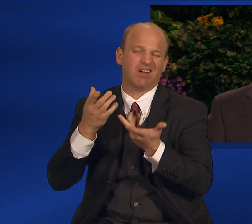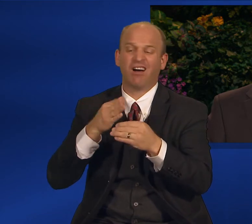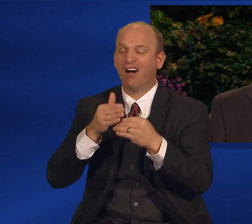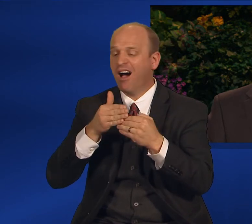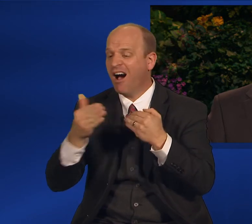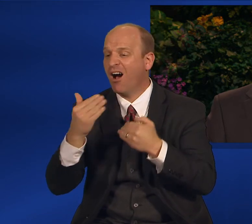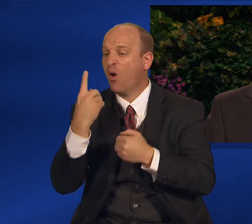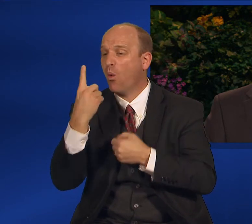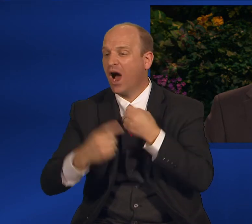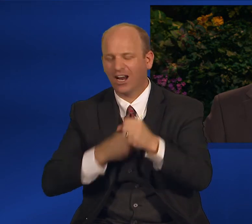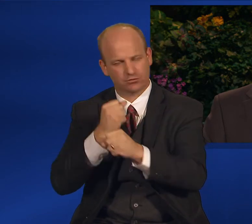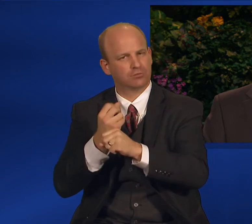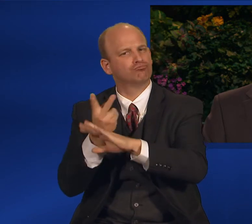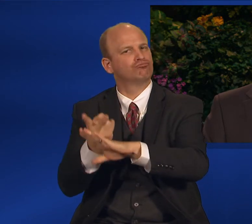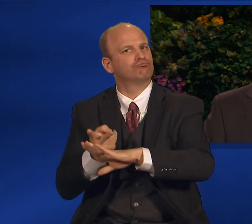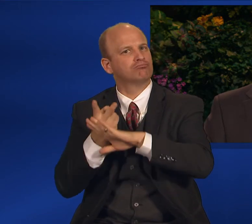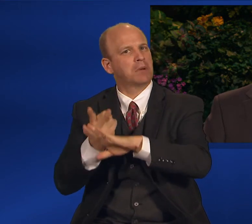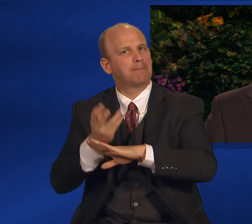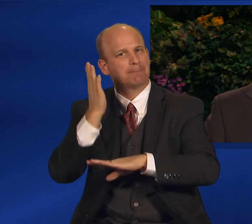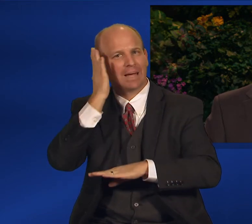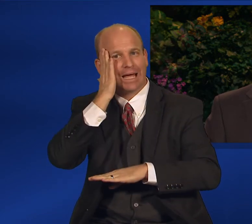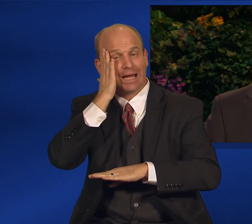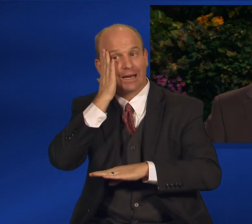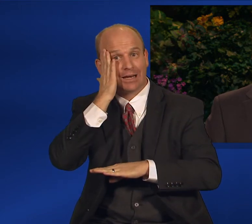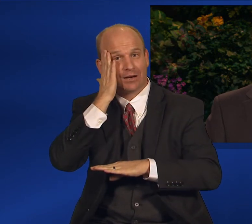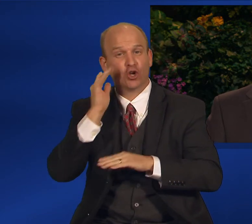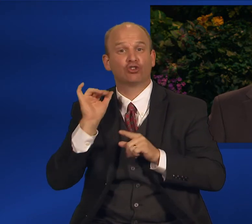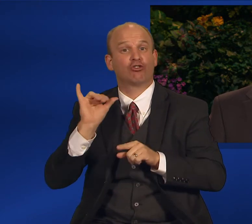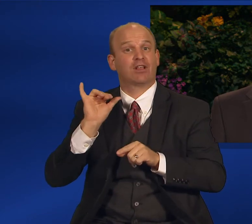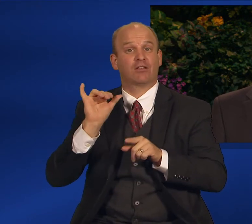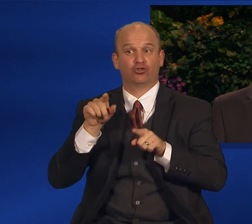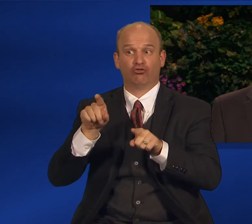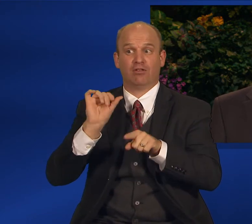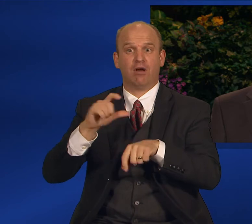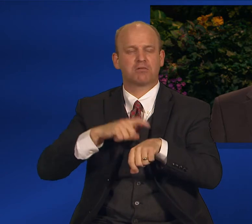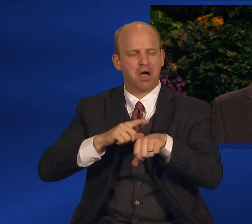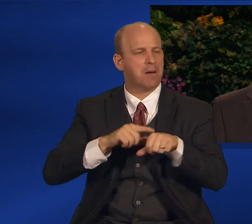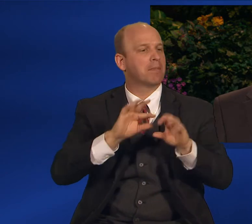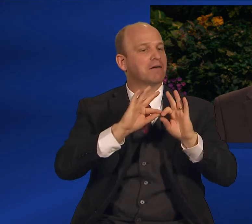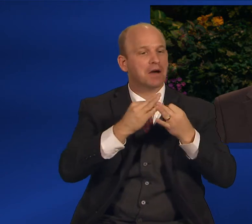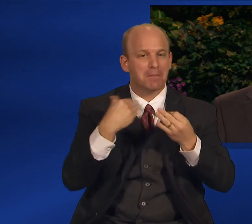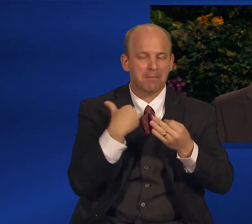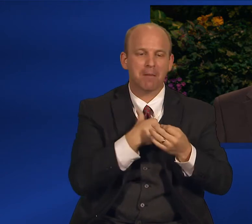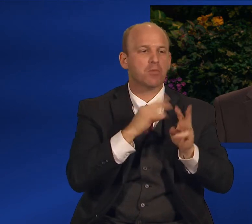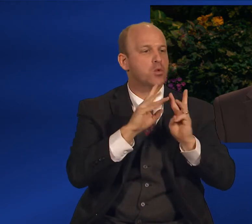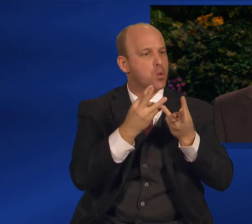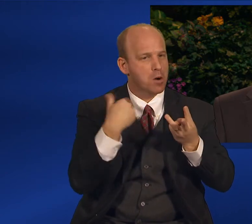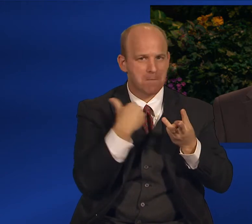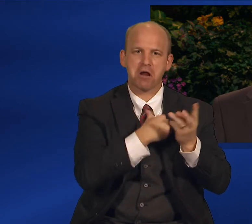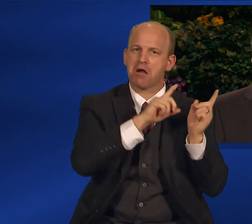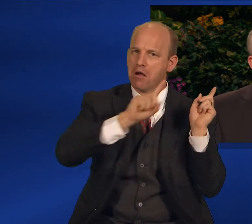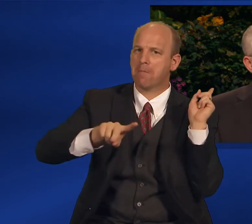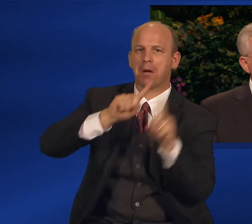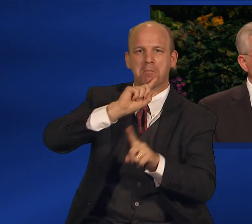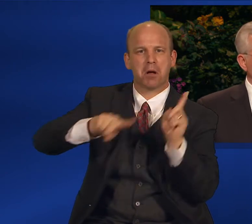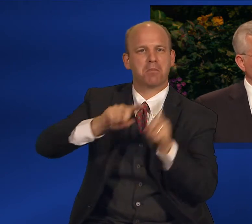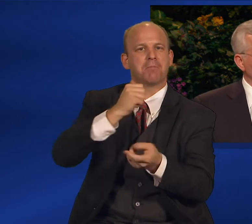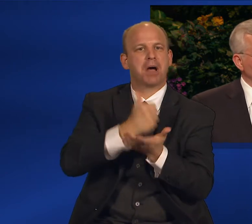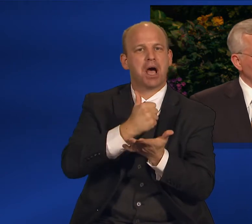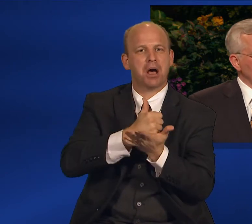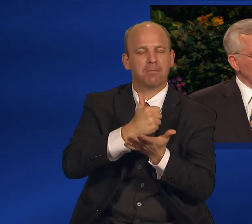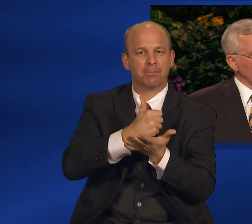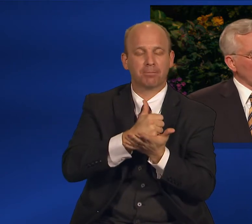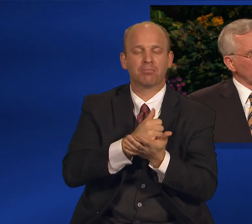for nearly a year. During this time, family and ward members helped mother and our family. For additional